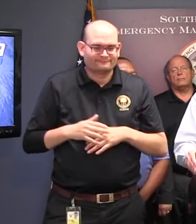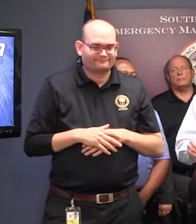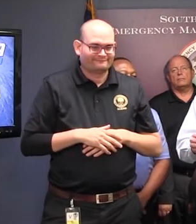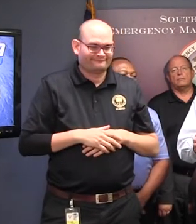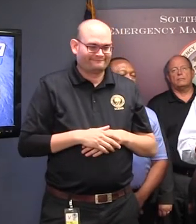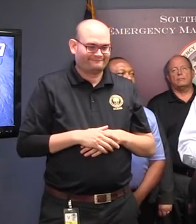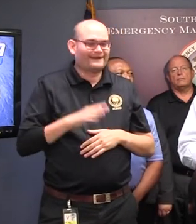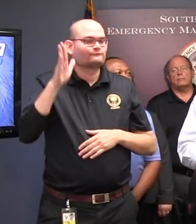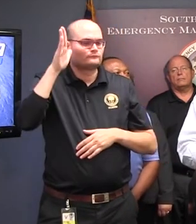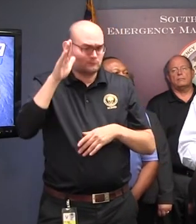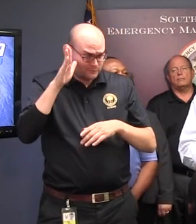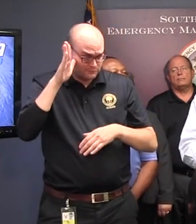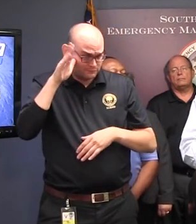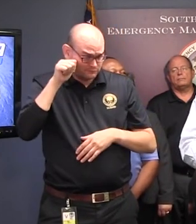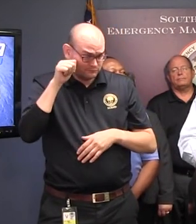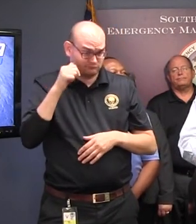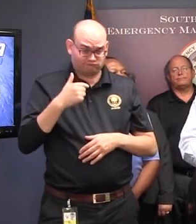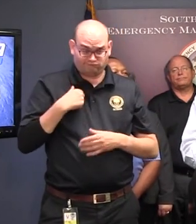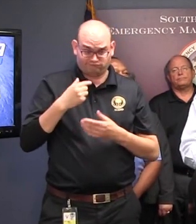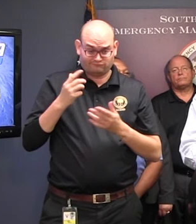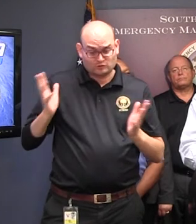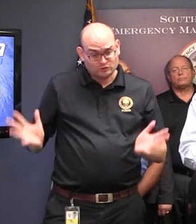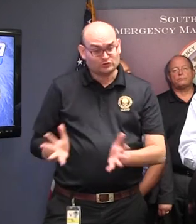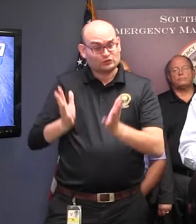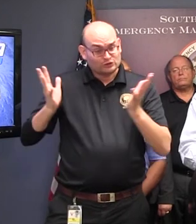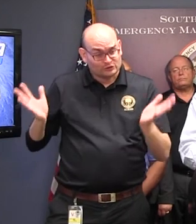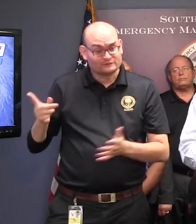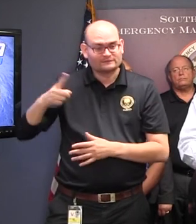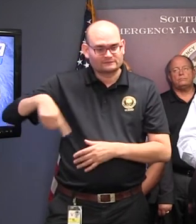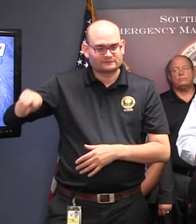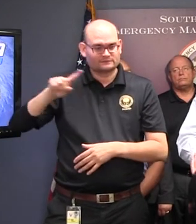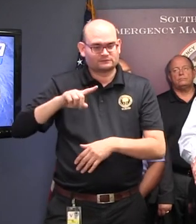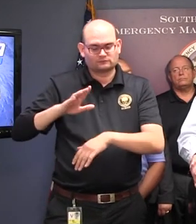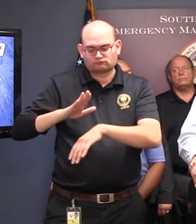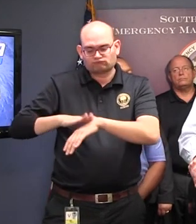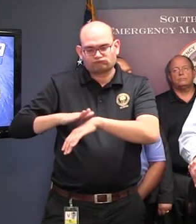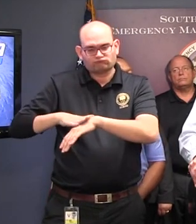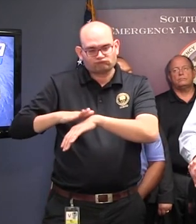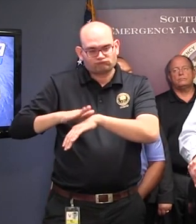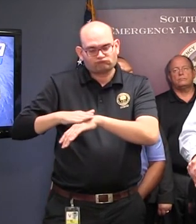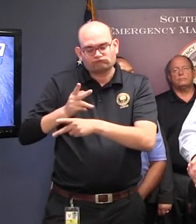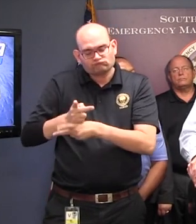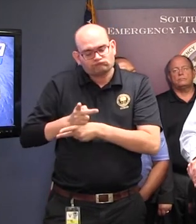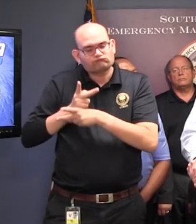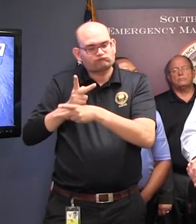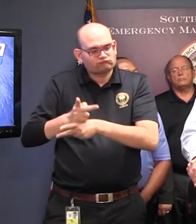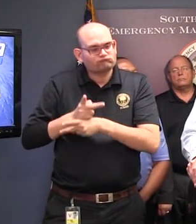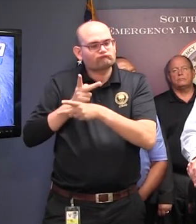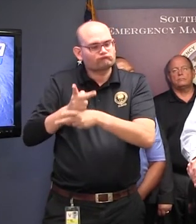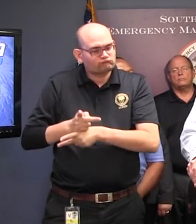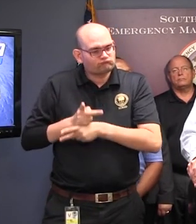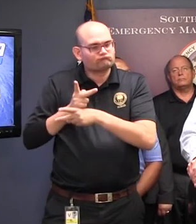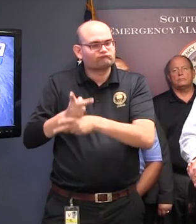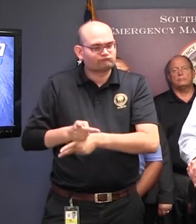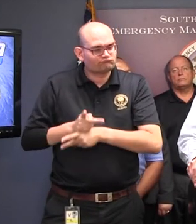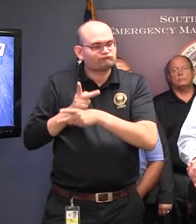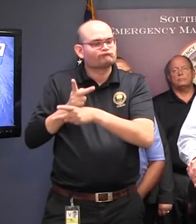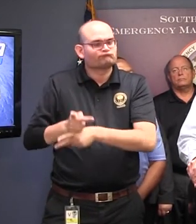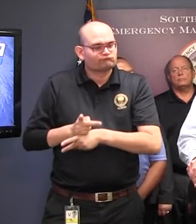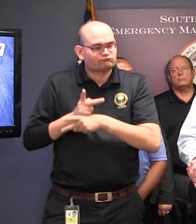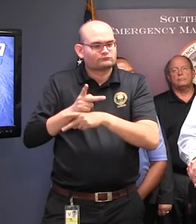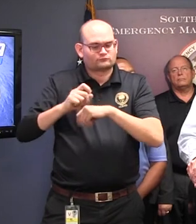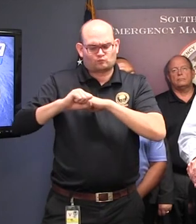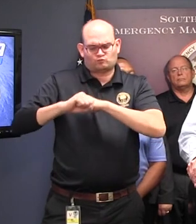If I would urge everyone to use caution, and they need to protect